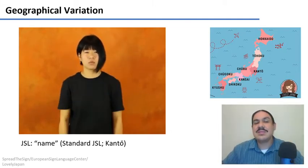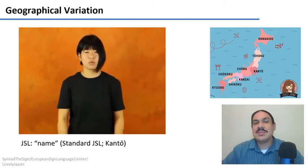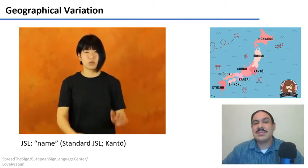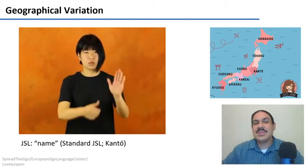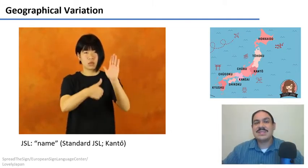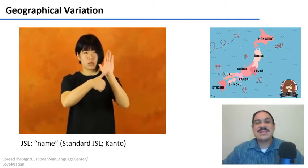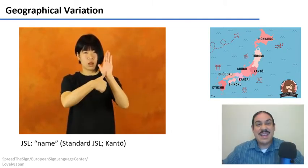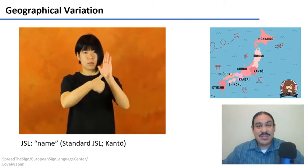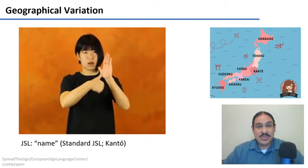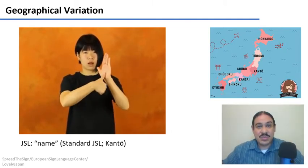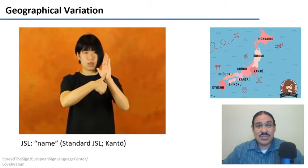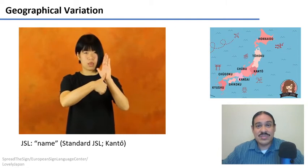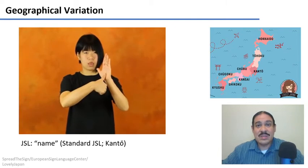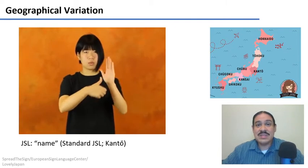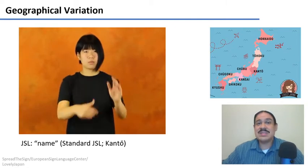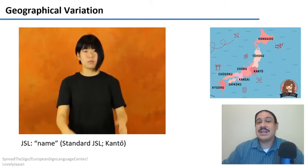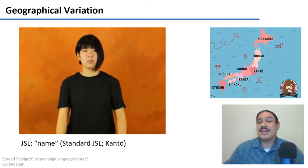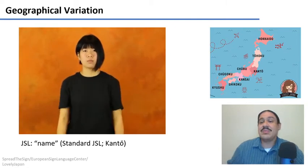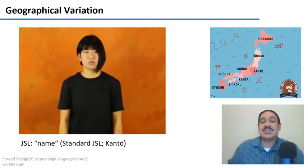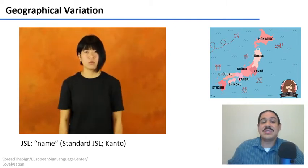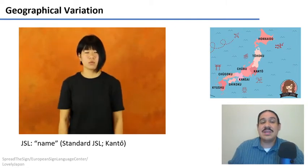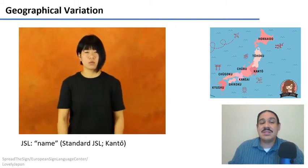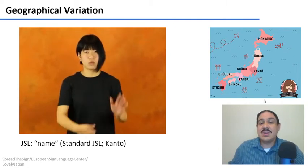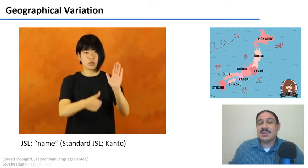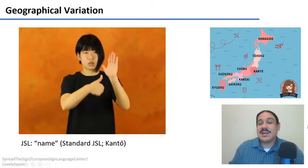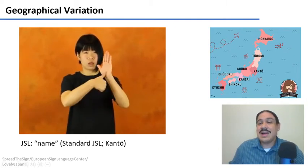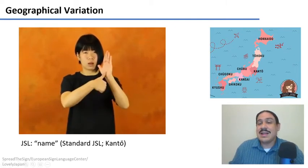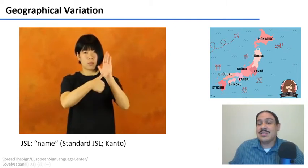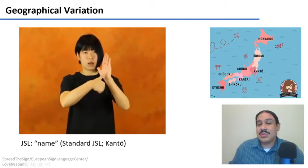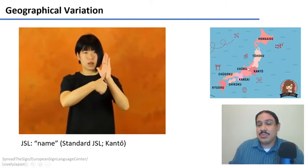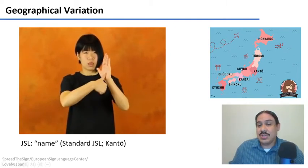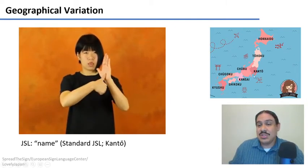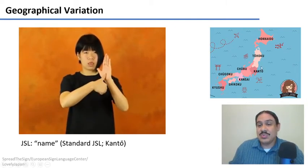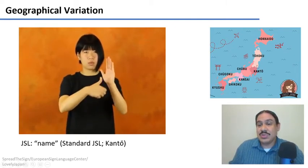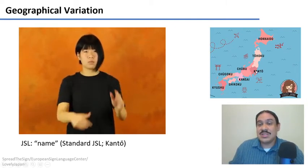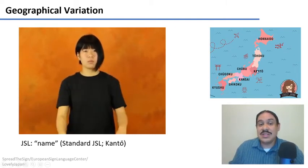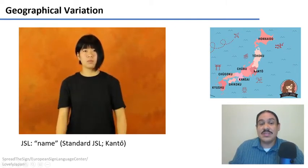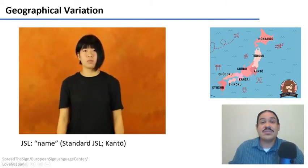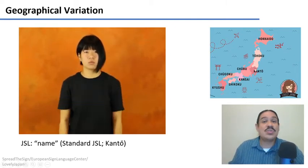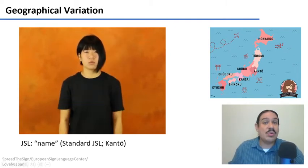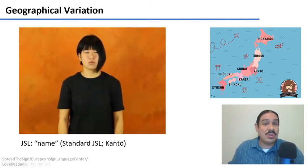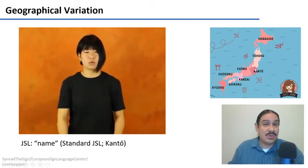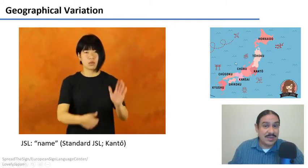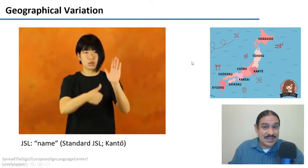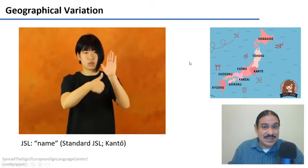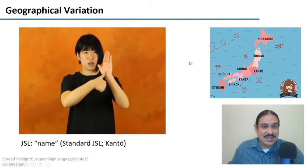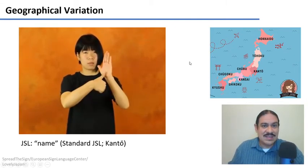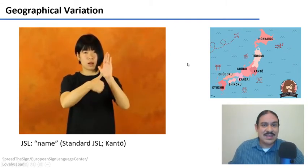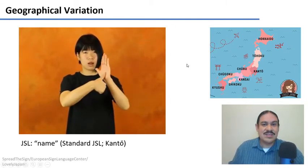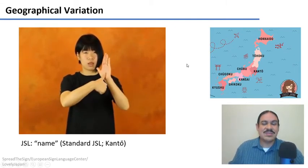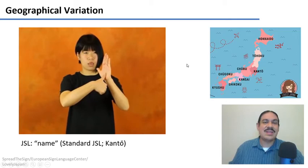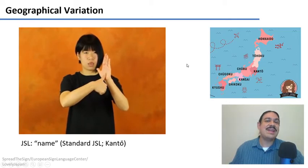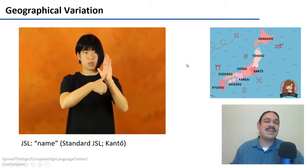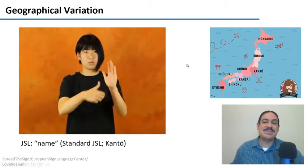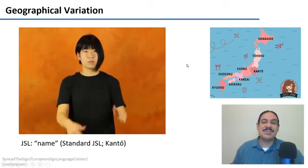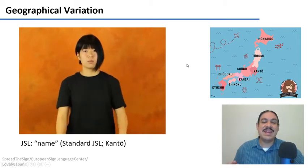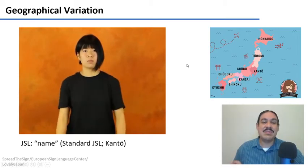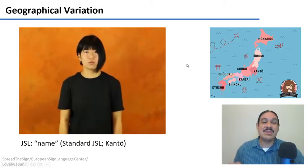standard version of japanese sign language is based on the kanto region where the city of tokyo is so that it became the